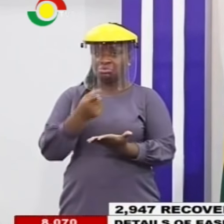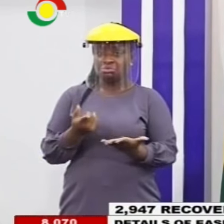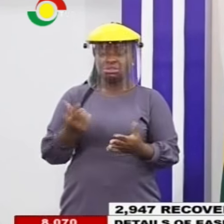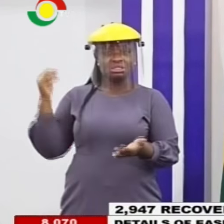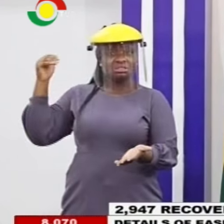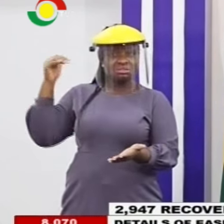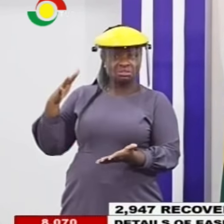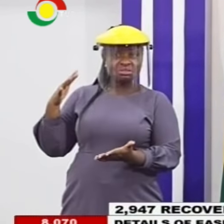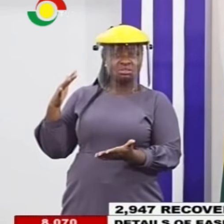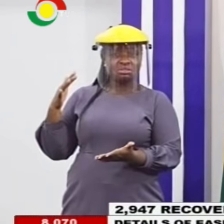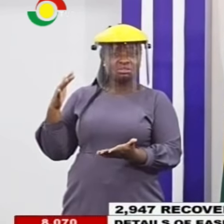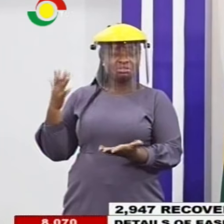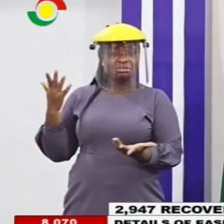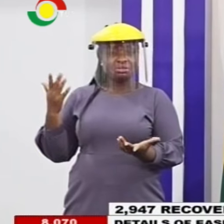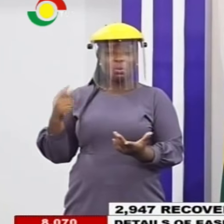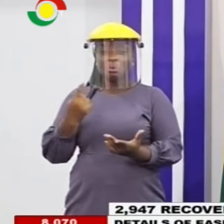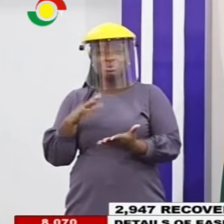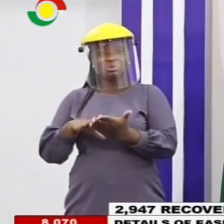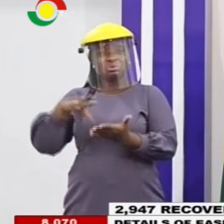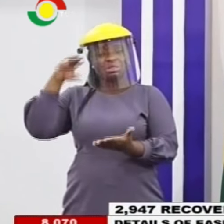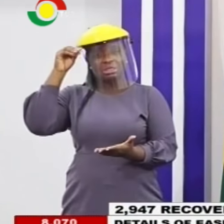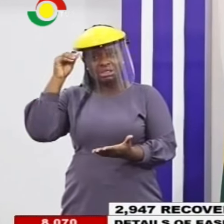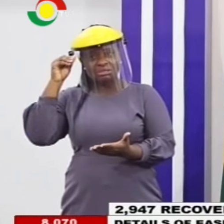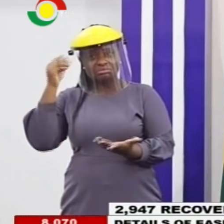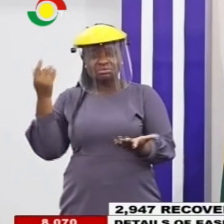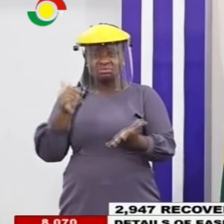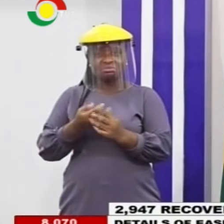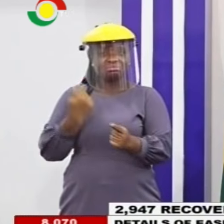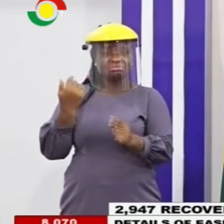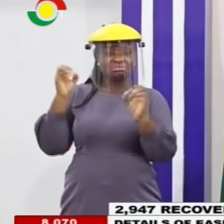students' main reason for going is to go to study for the high exams.